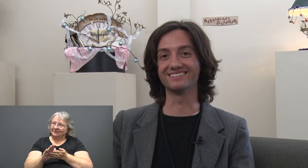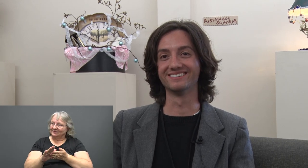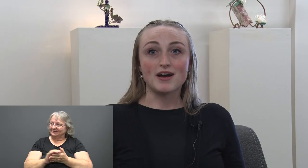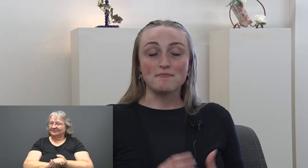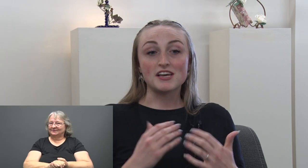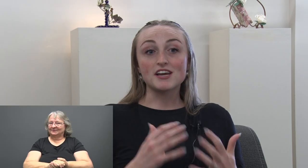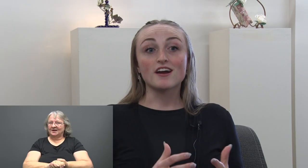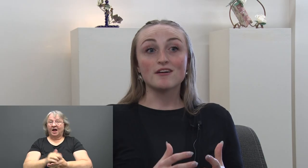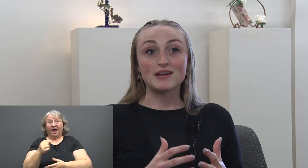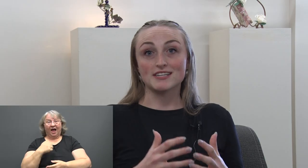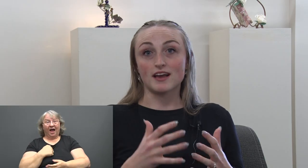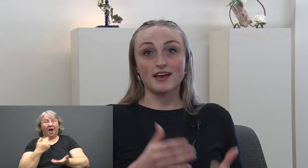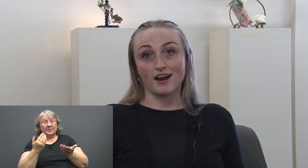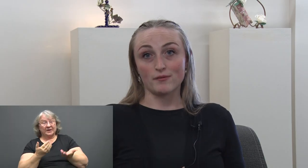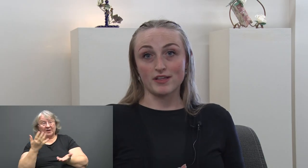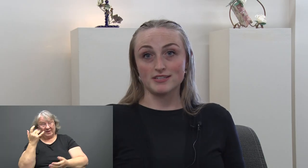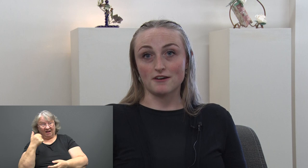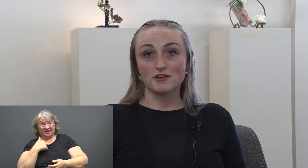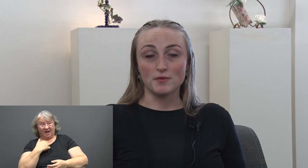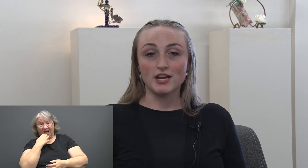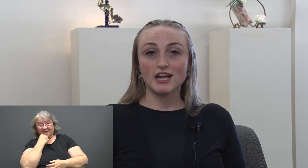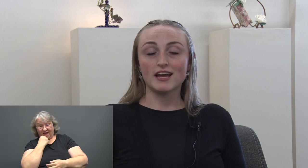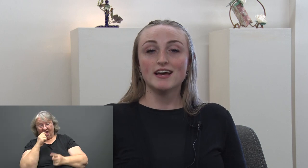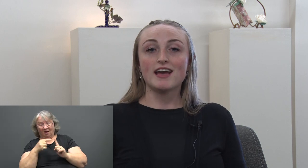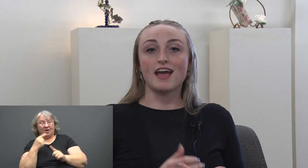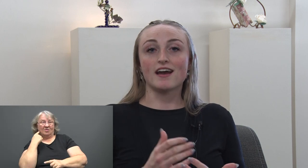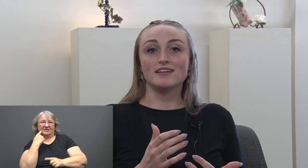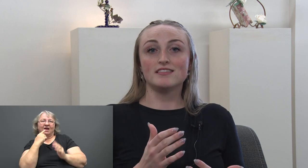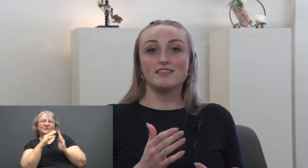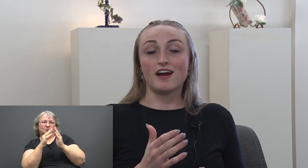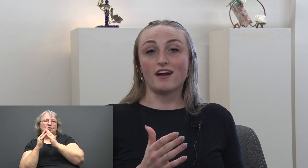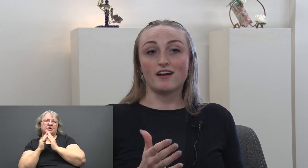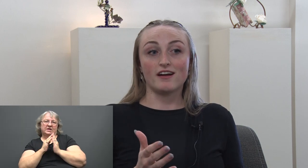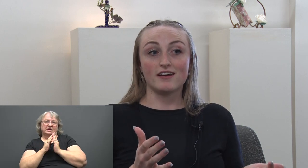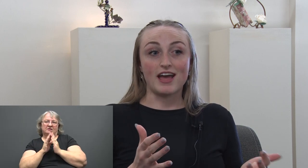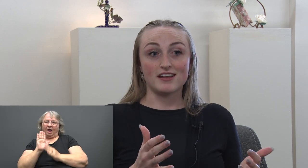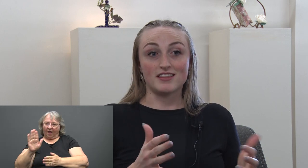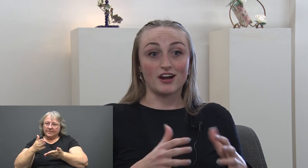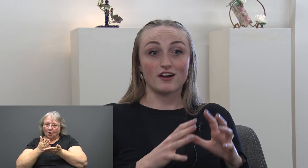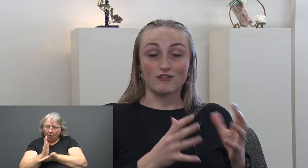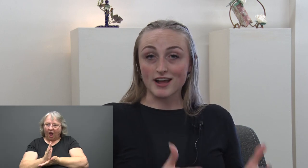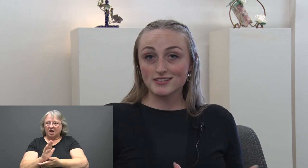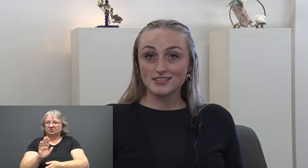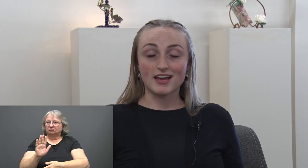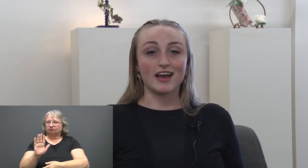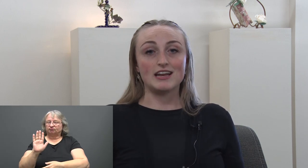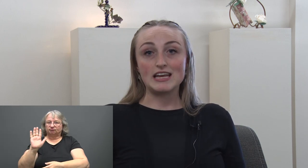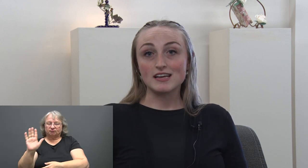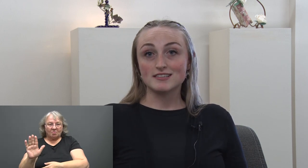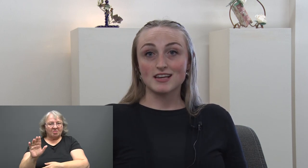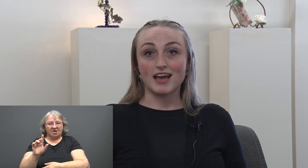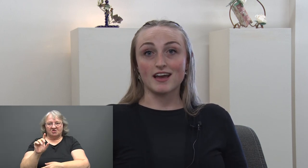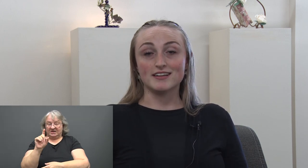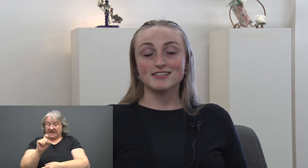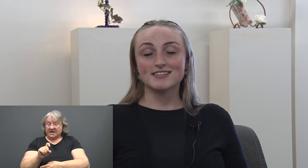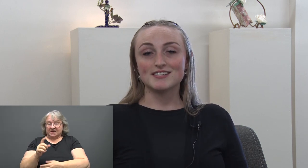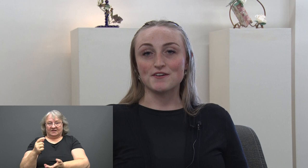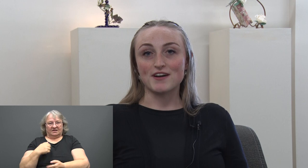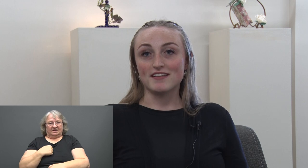I'm here because I care about the deaf community and their, and their rights and needs. And so I